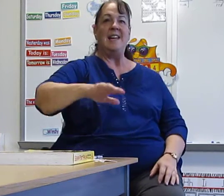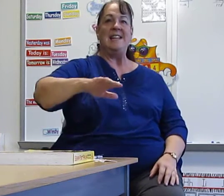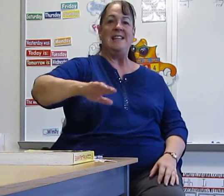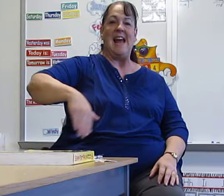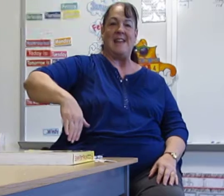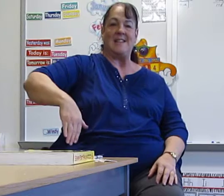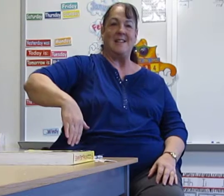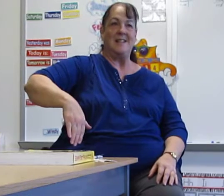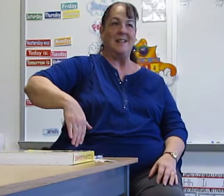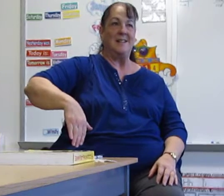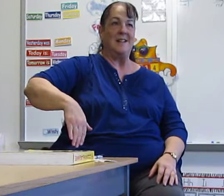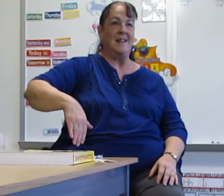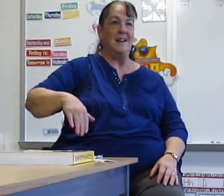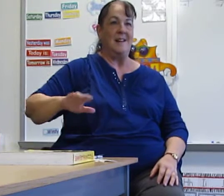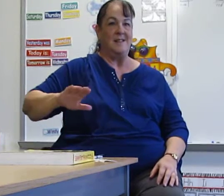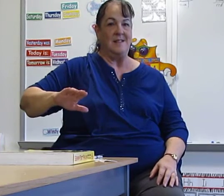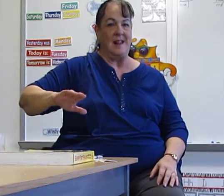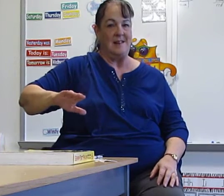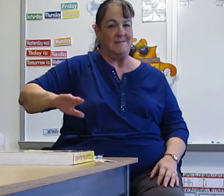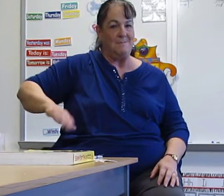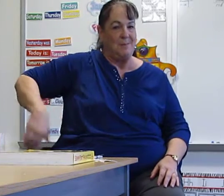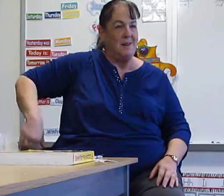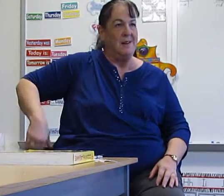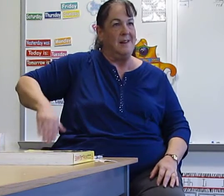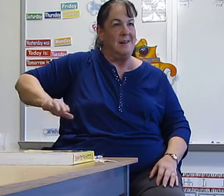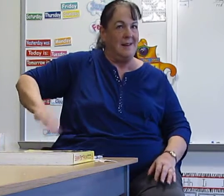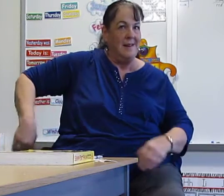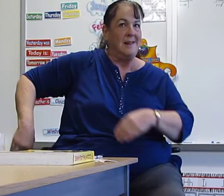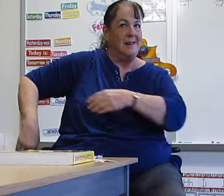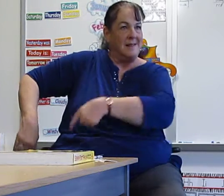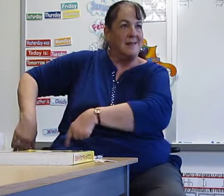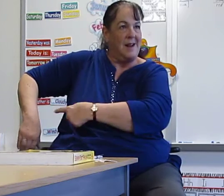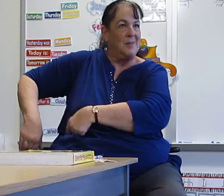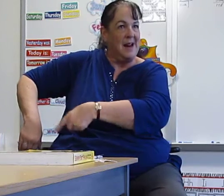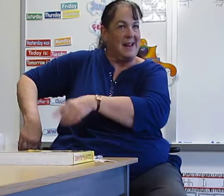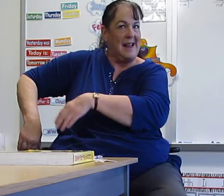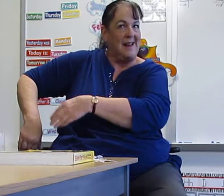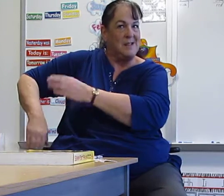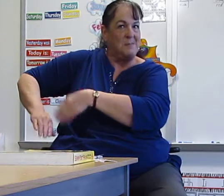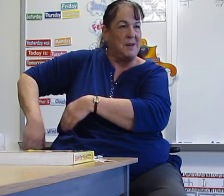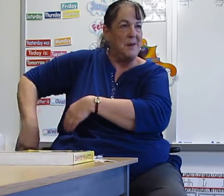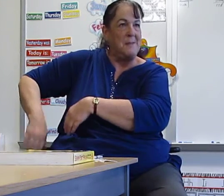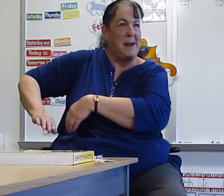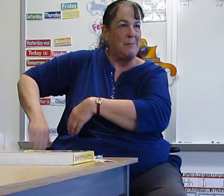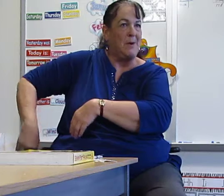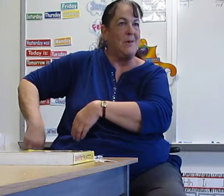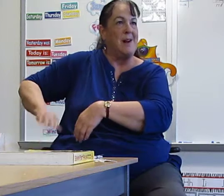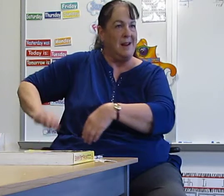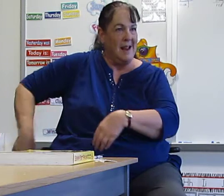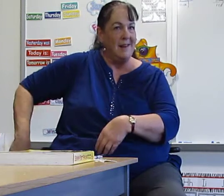Yet. Yet. Like. Put. It's not ready yet. Just put it on the back burner. Not yet.